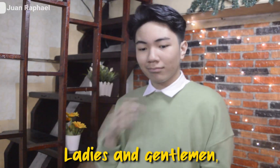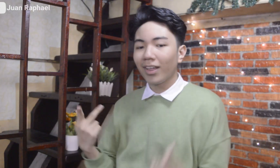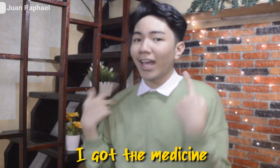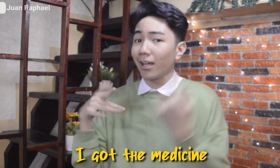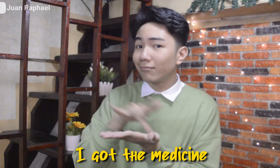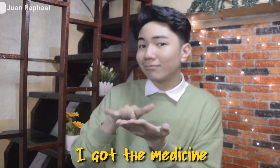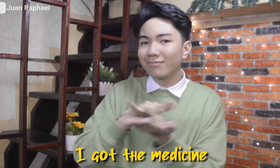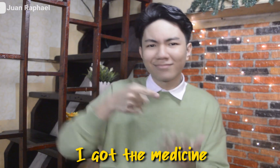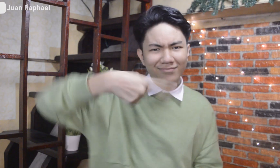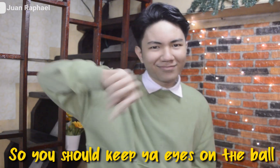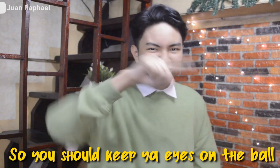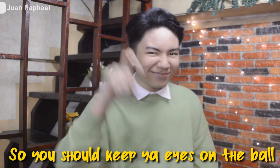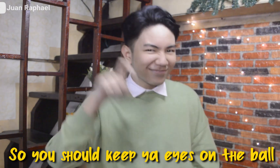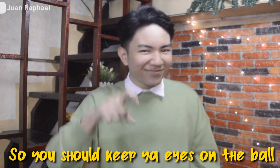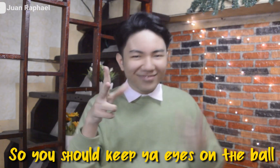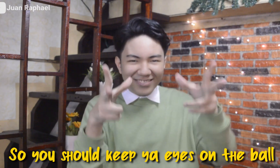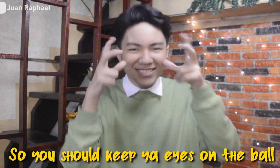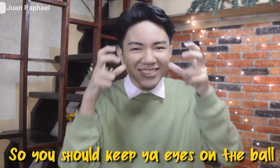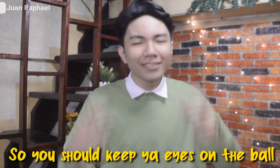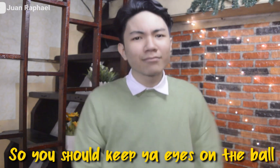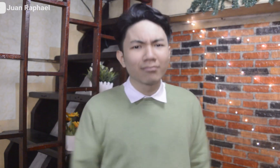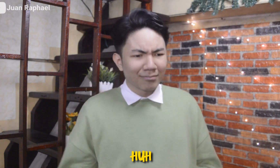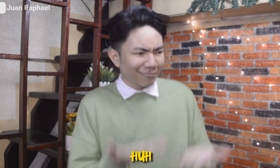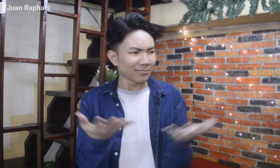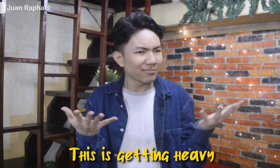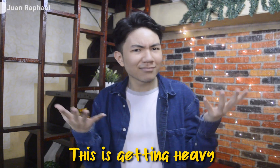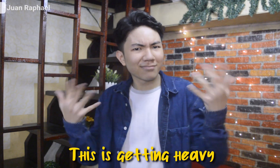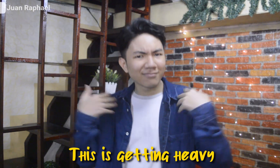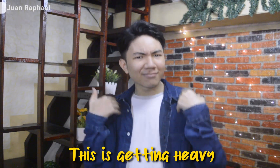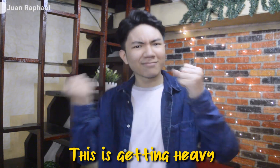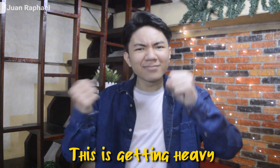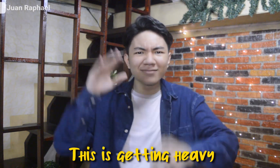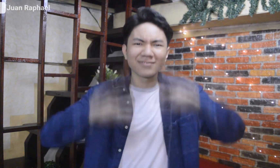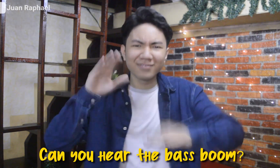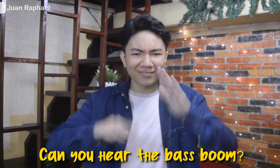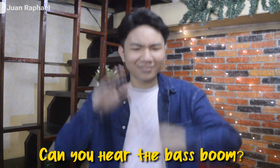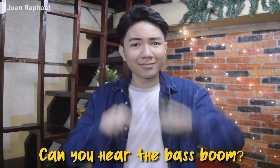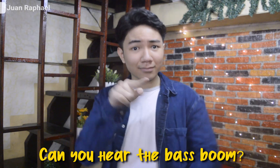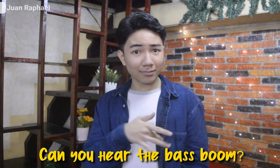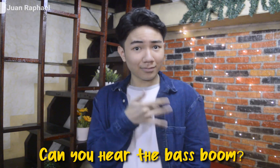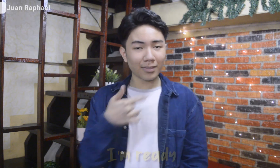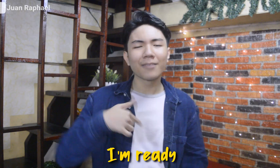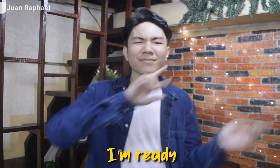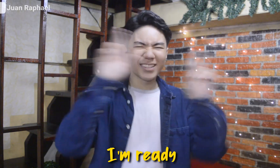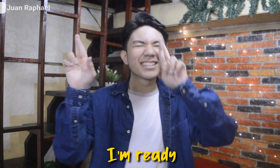gentlemen, I got the medicine, so you should keep your eyes on the phone This is getting heavy, can't hear the bass, boom, I'm ready